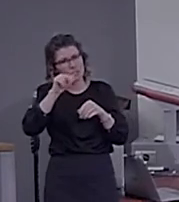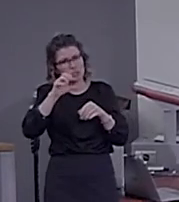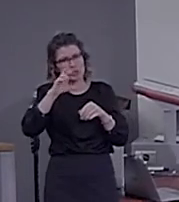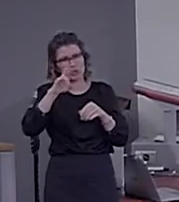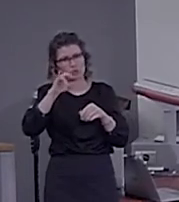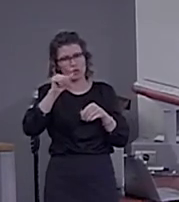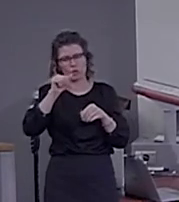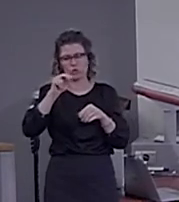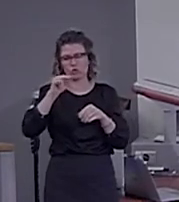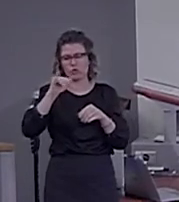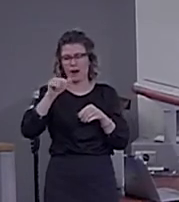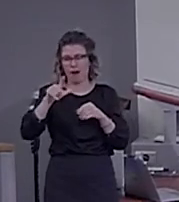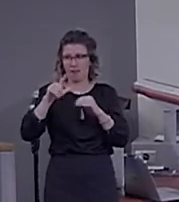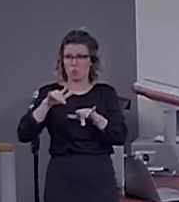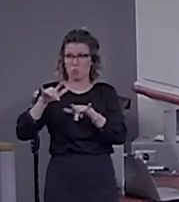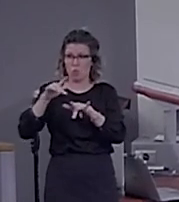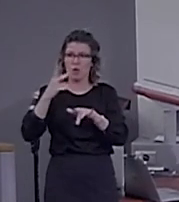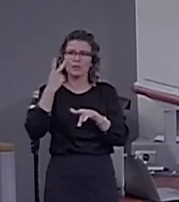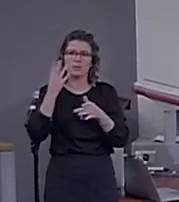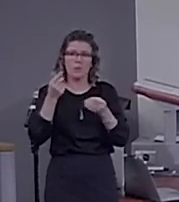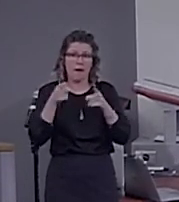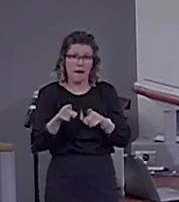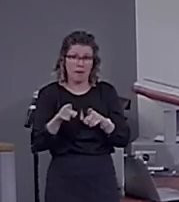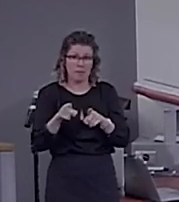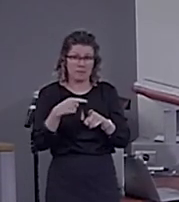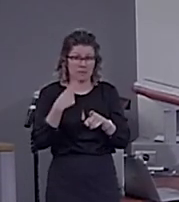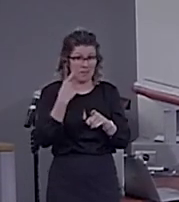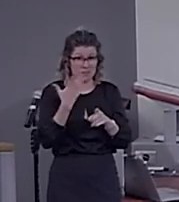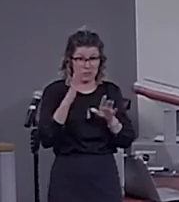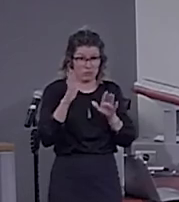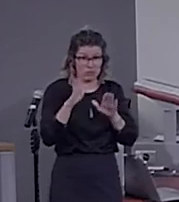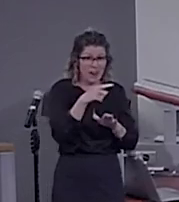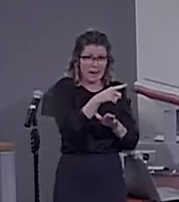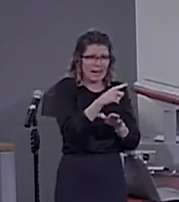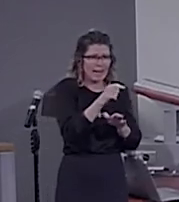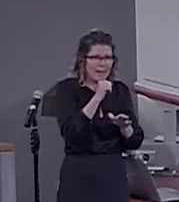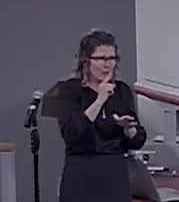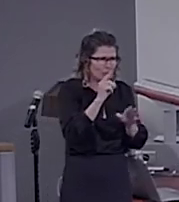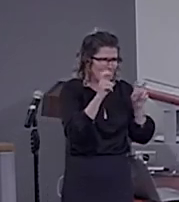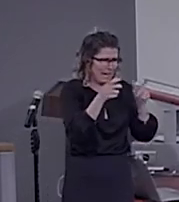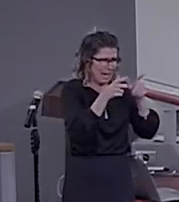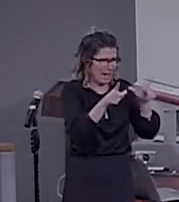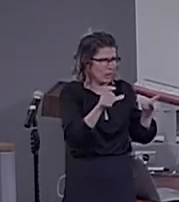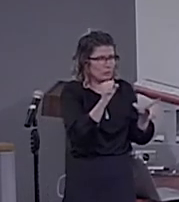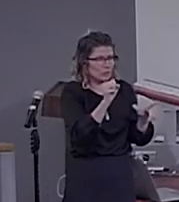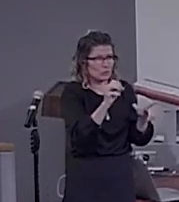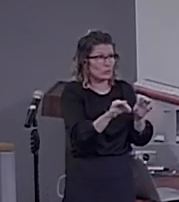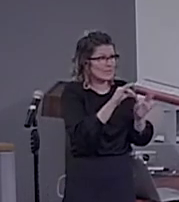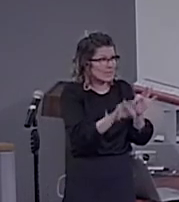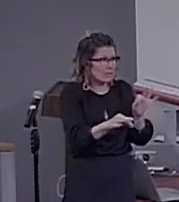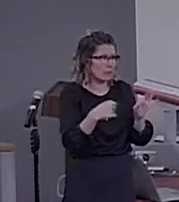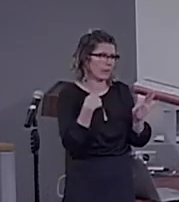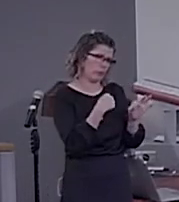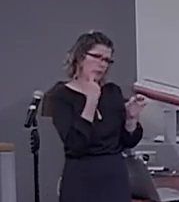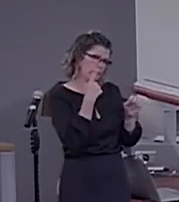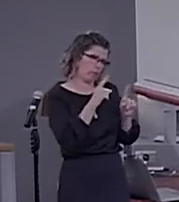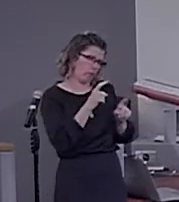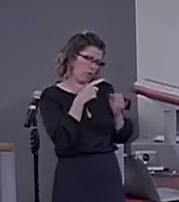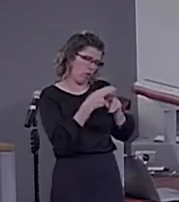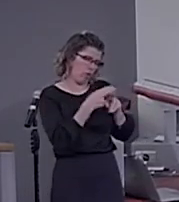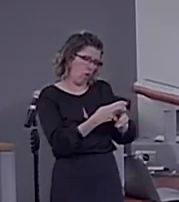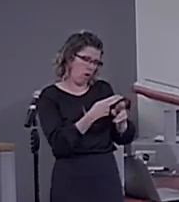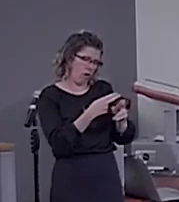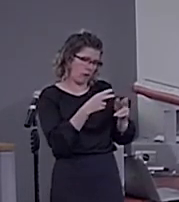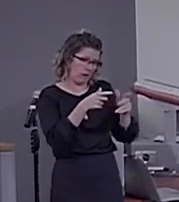in the human brain. What's great is that these are not really languages. are so simple. We call them languages, but they are accessible to